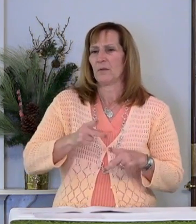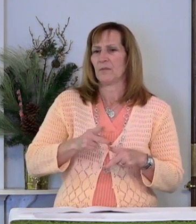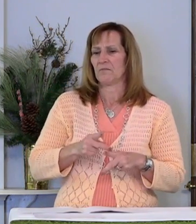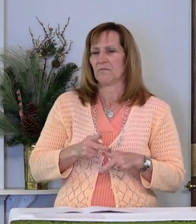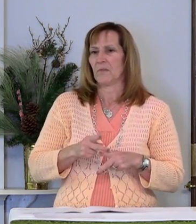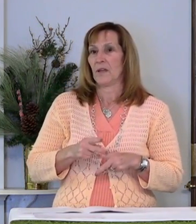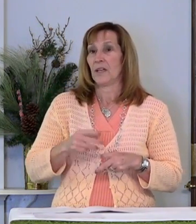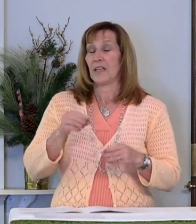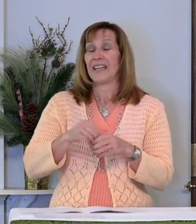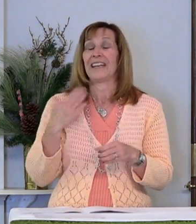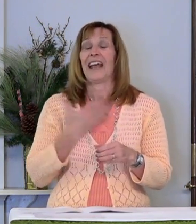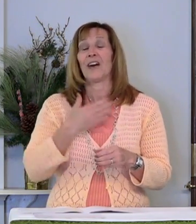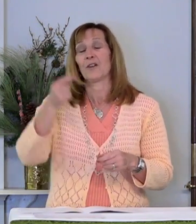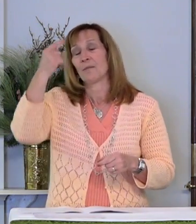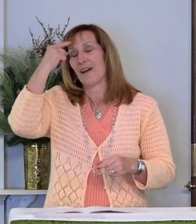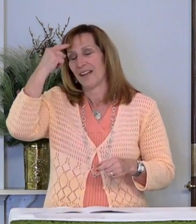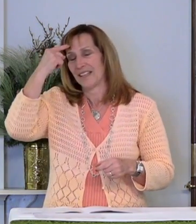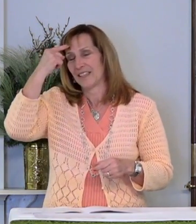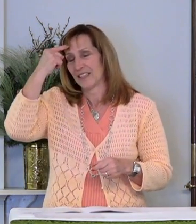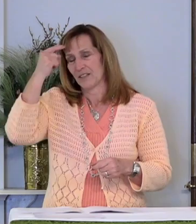least in our own minds.